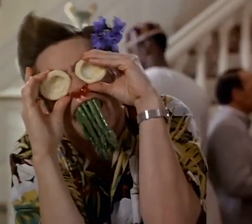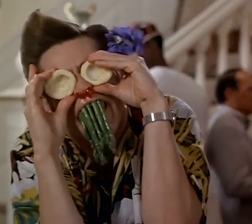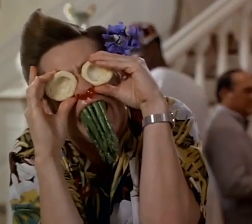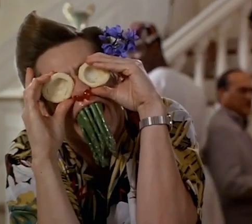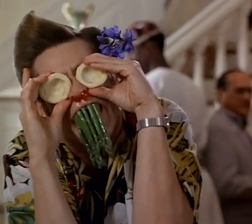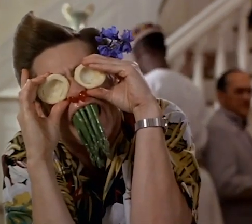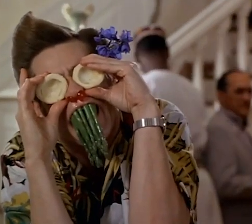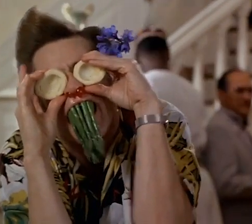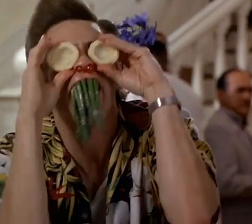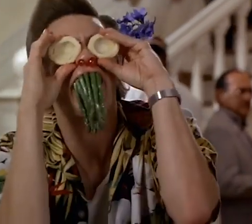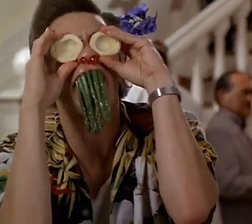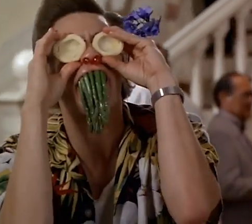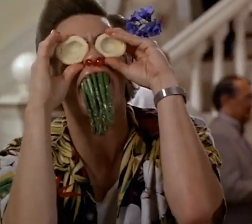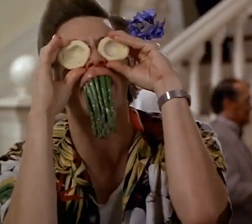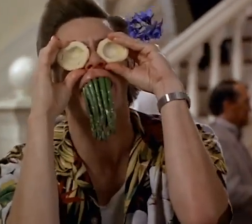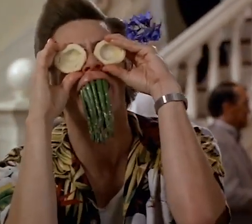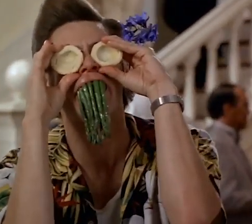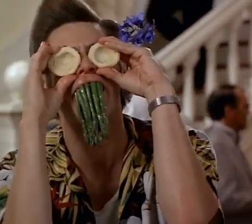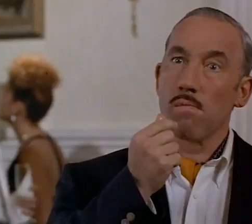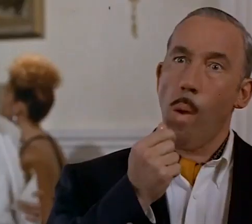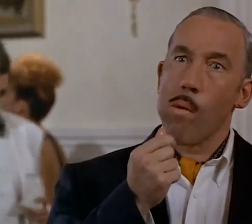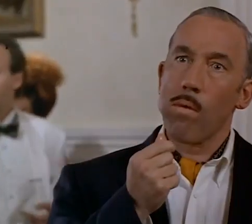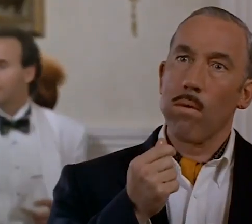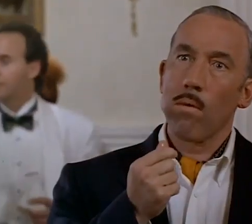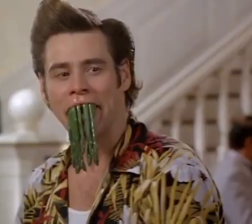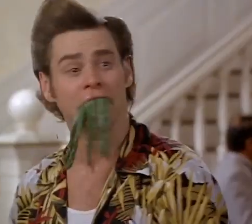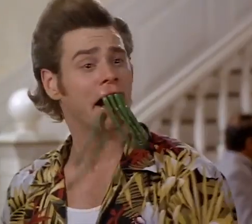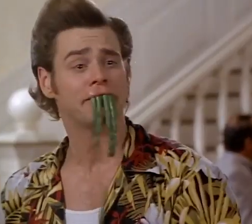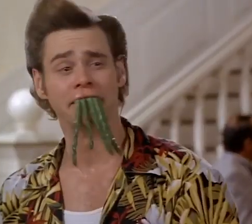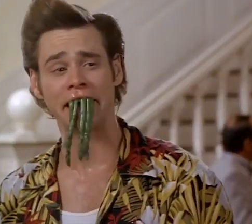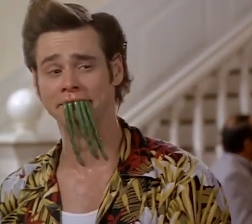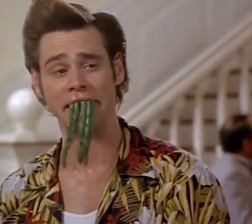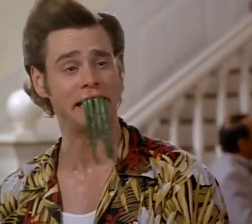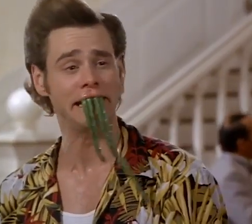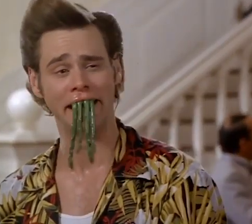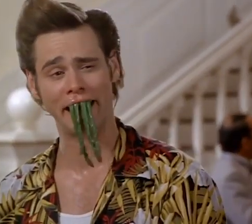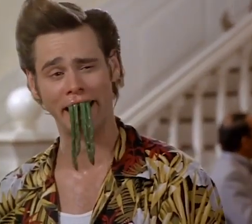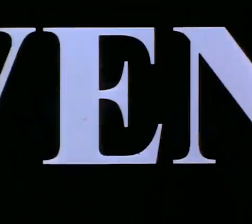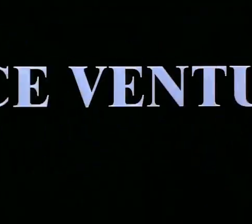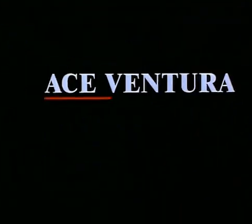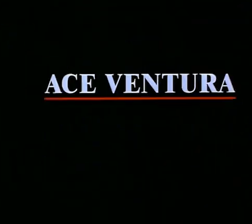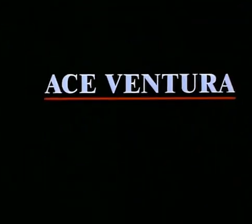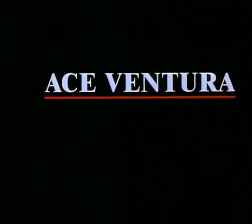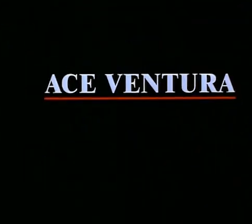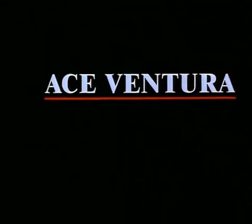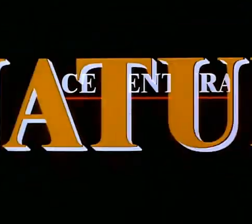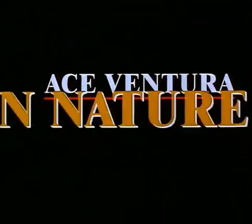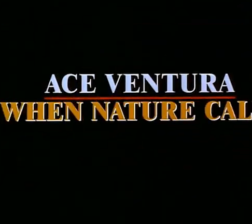name. I'm the one to blame. Let me see your face. Bring me to your place.